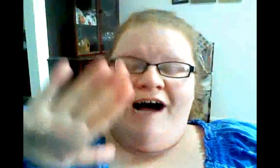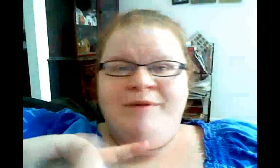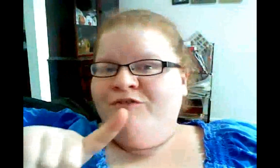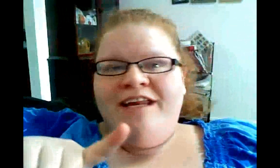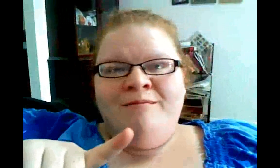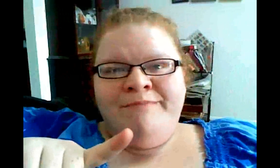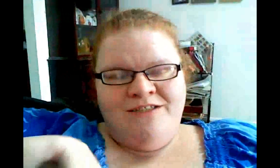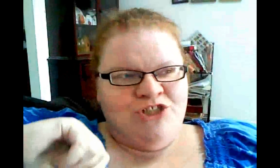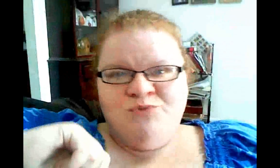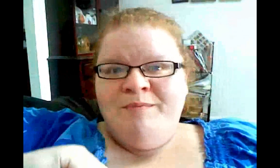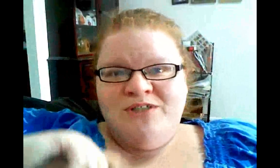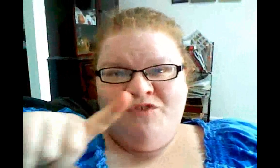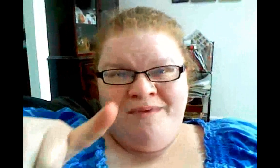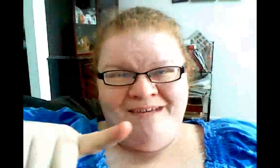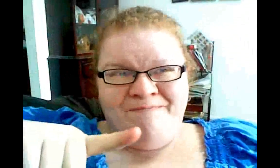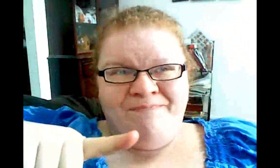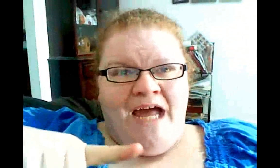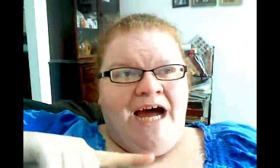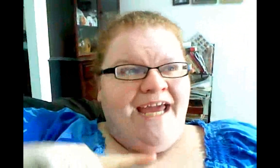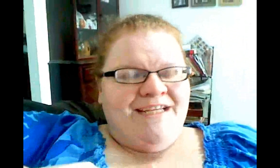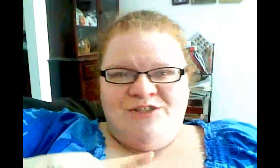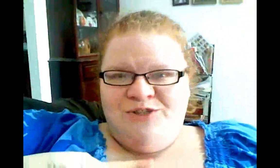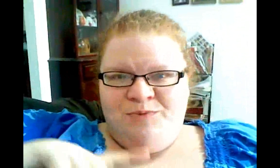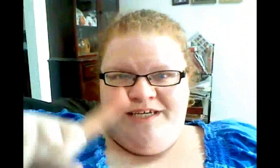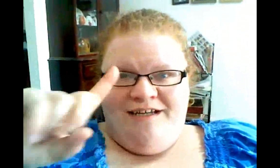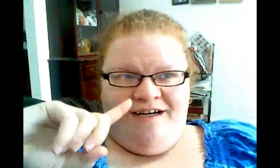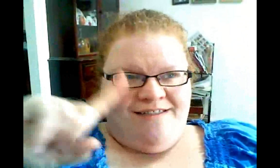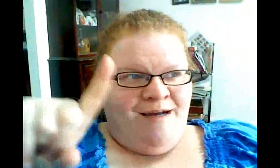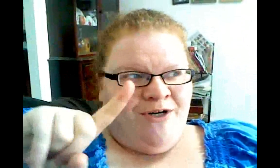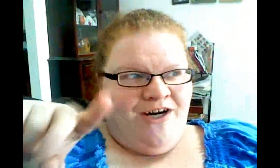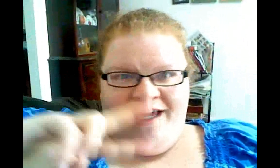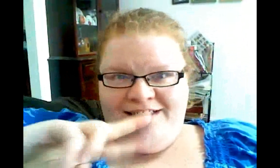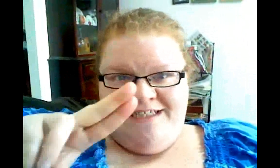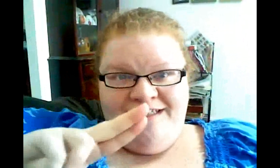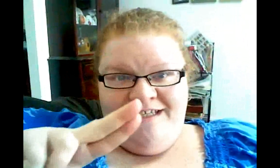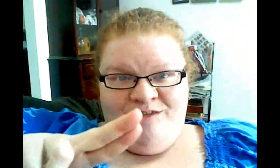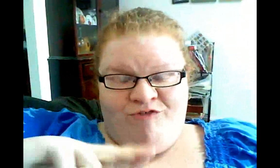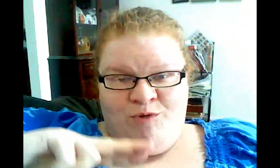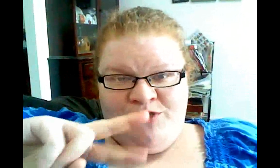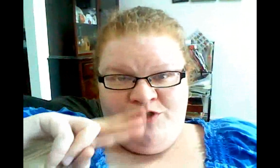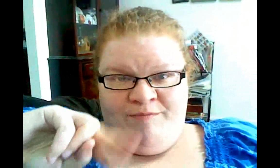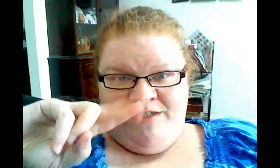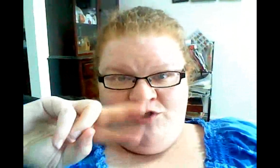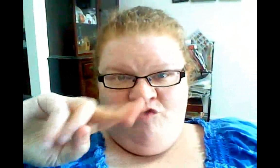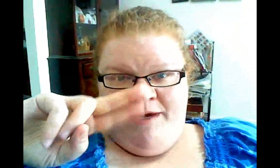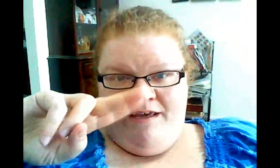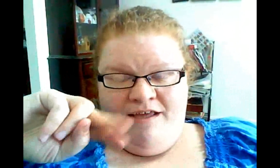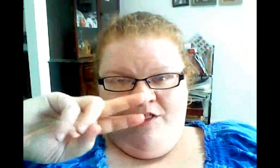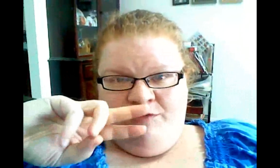I'm going to read them because she's read books for me. I asked her to read Summer and Ethan Fromm, which are two of my three